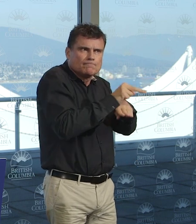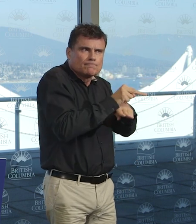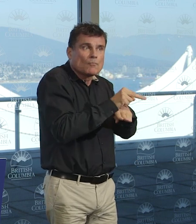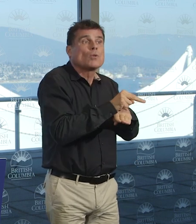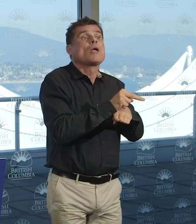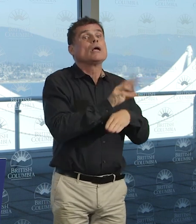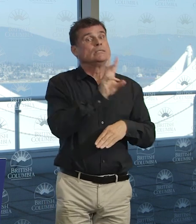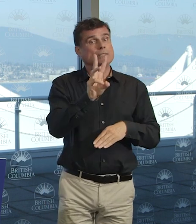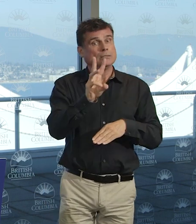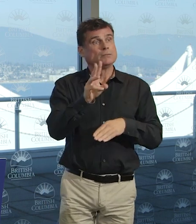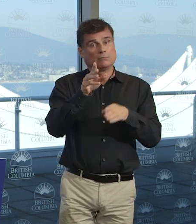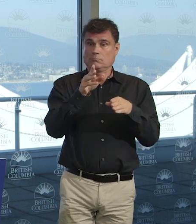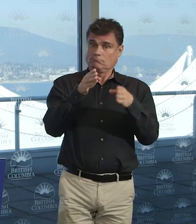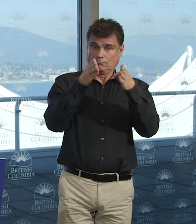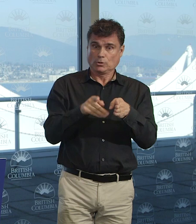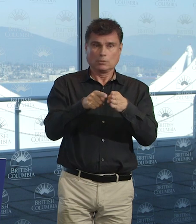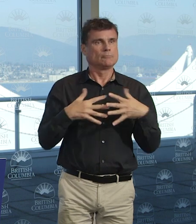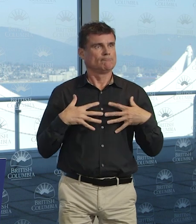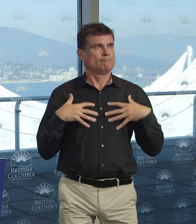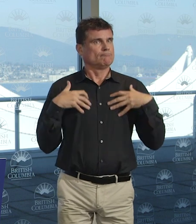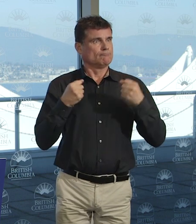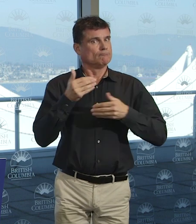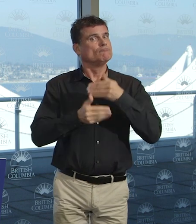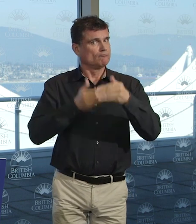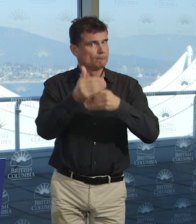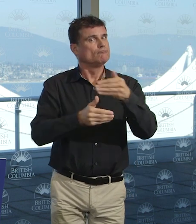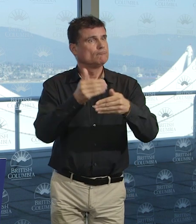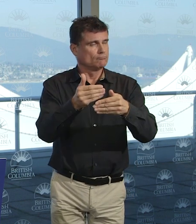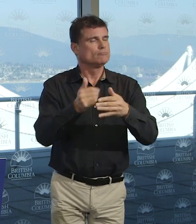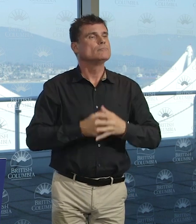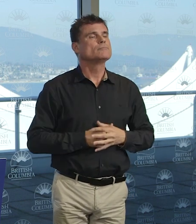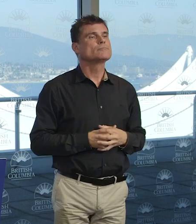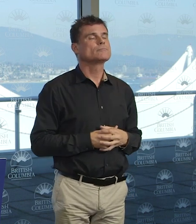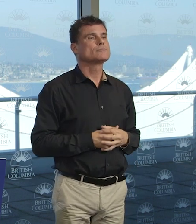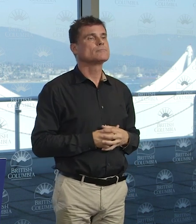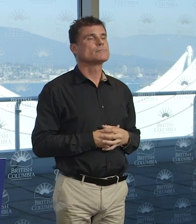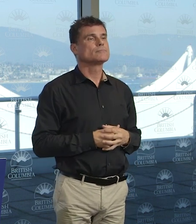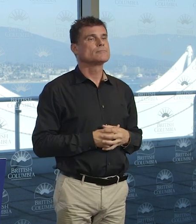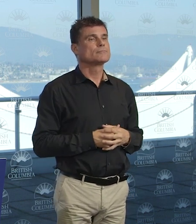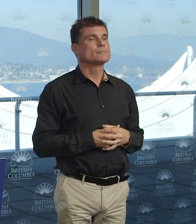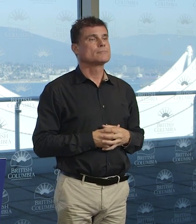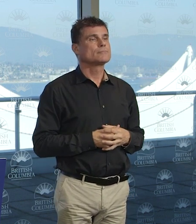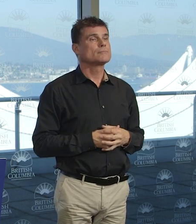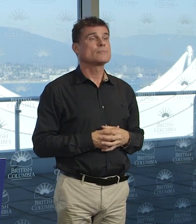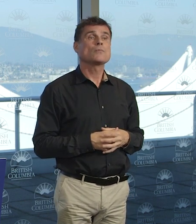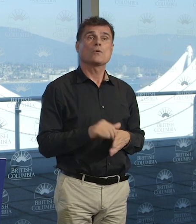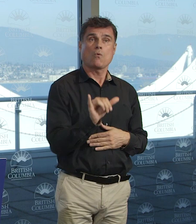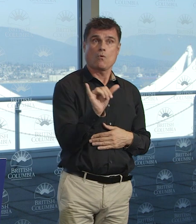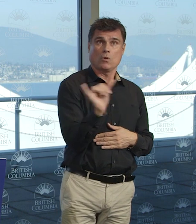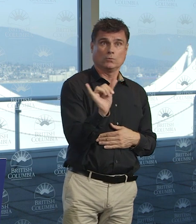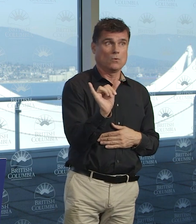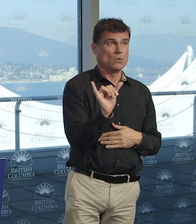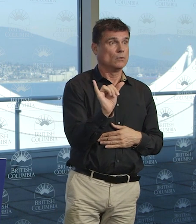disease. I did want to talk as well, we have a couple of long-term care facility outbreaks including